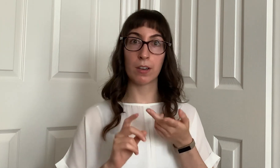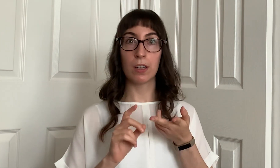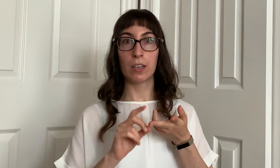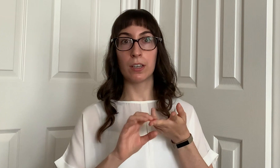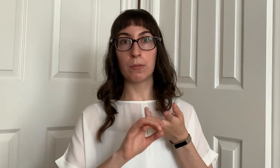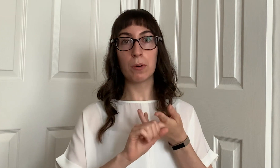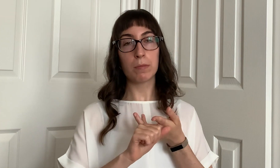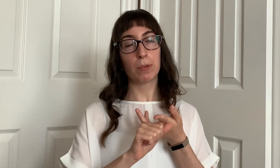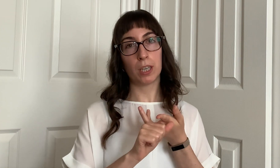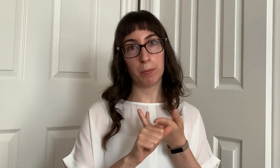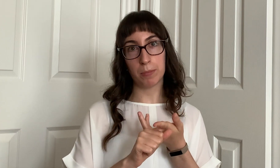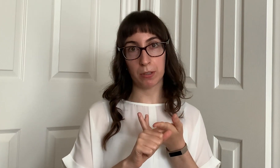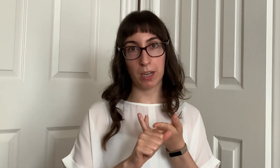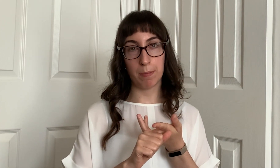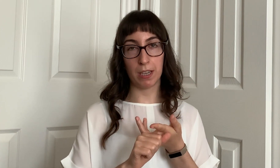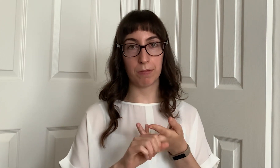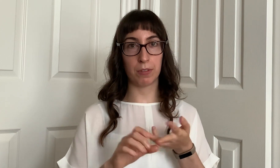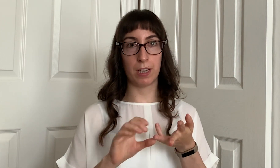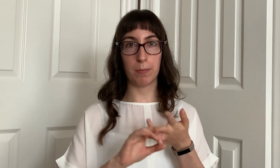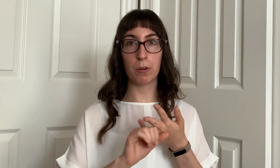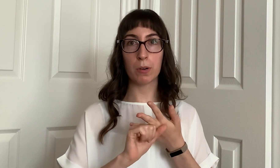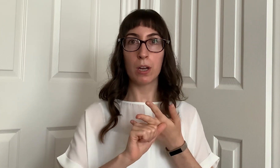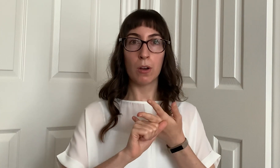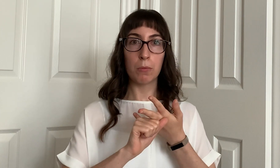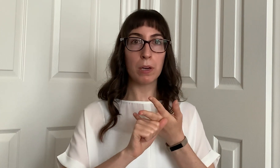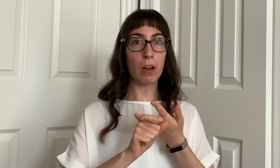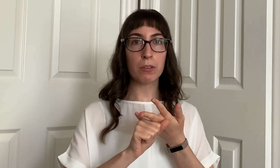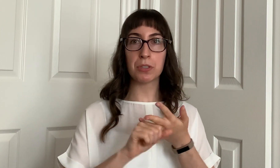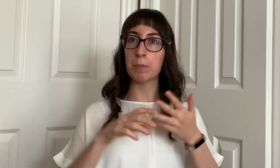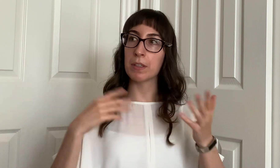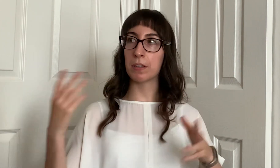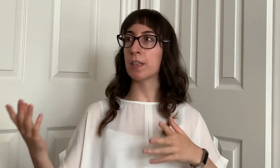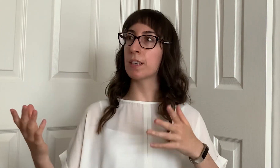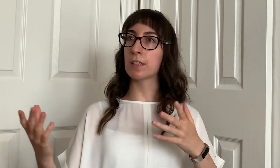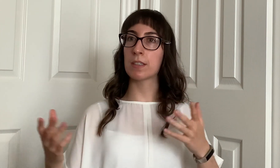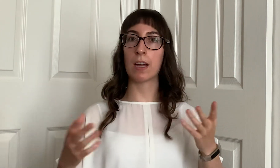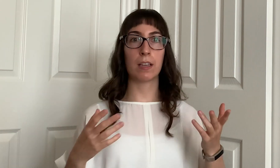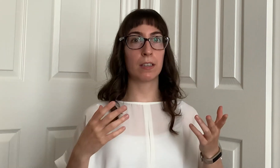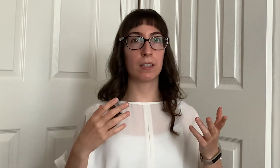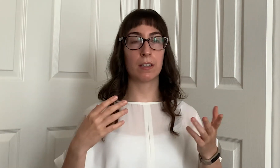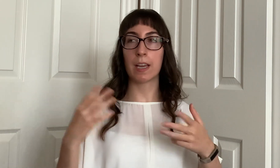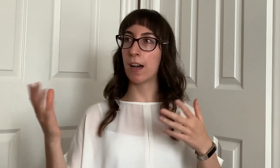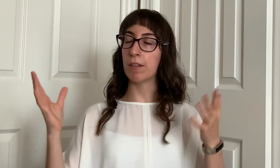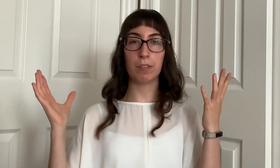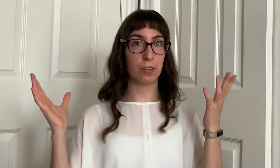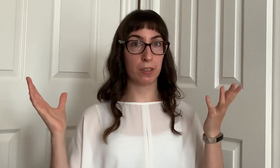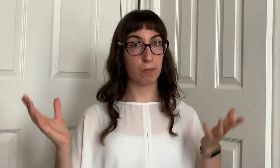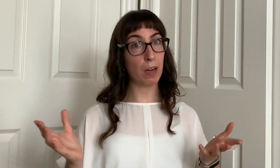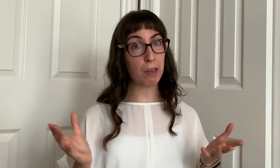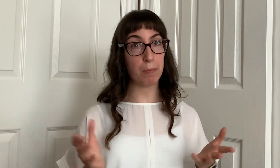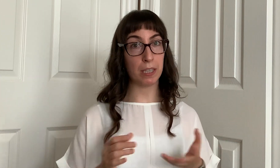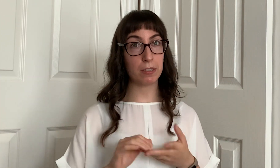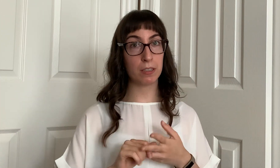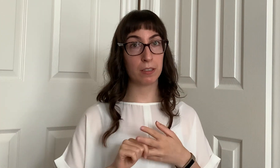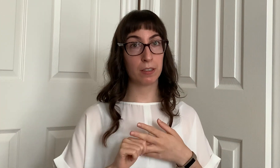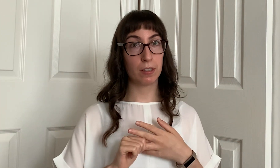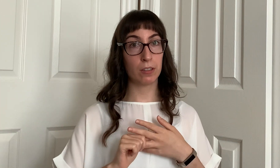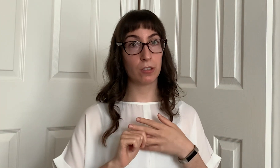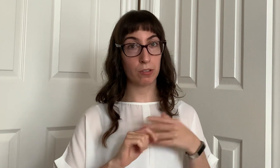you know what problems are coming up for them or what are some of the things that they have in their environment those